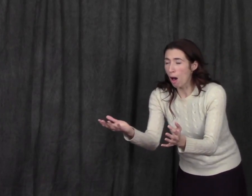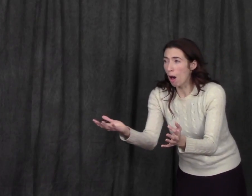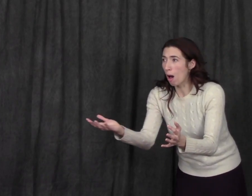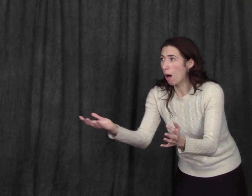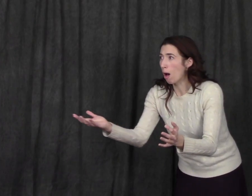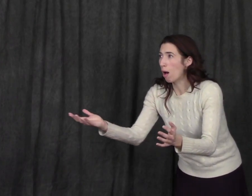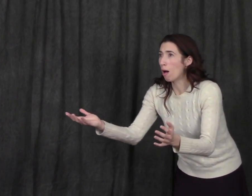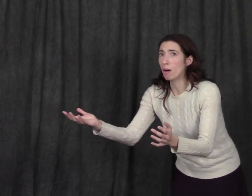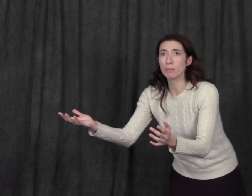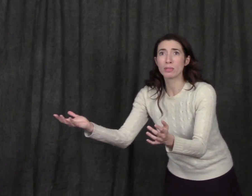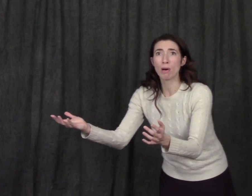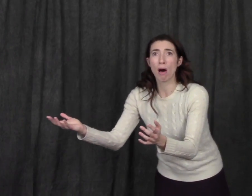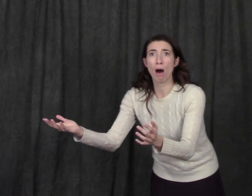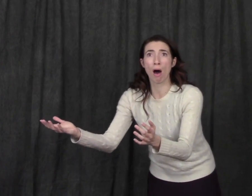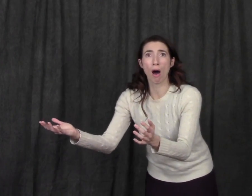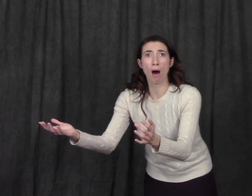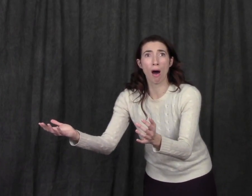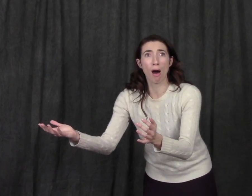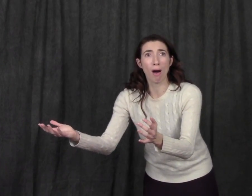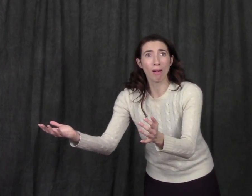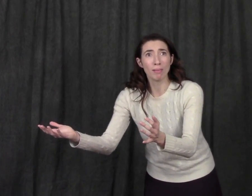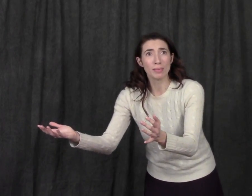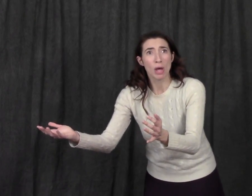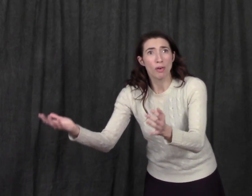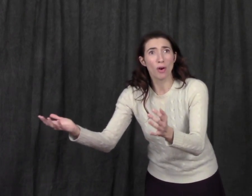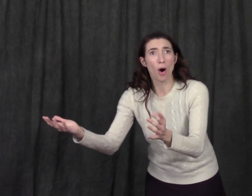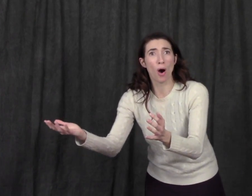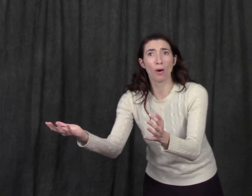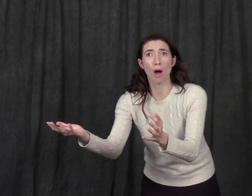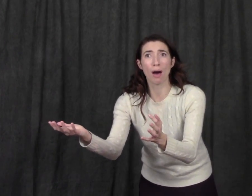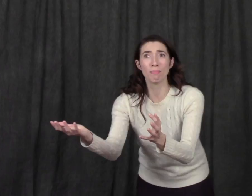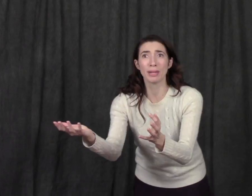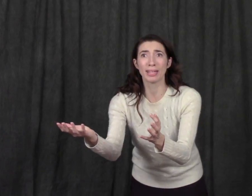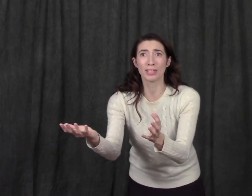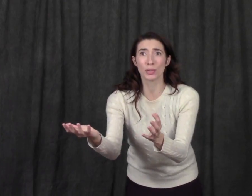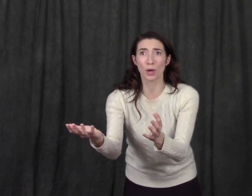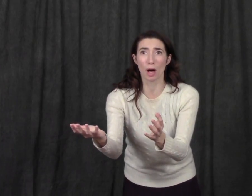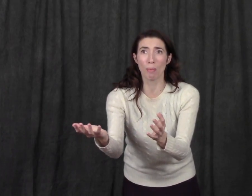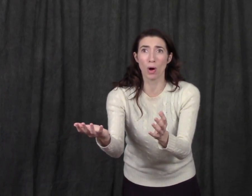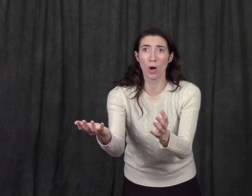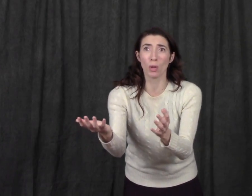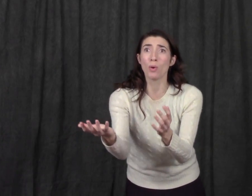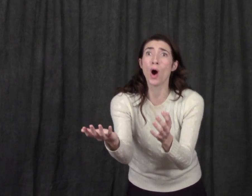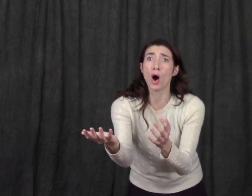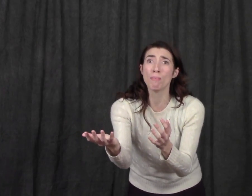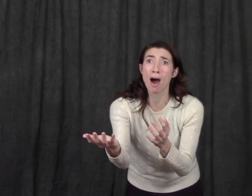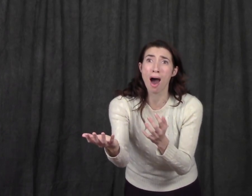Arms, arms, for a miserable woman,